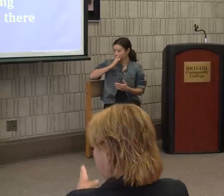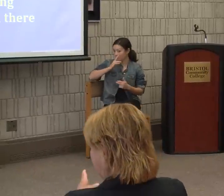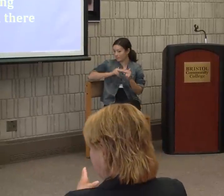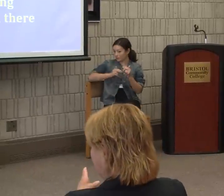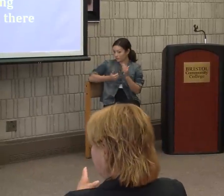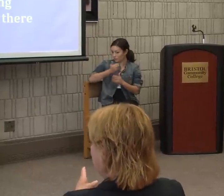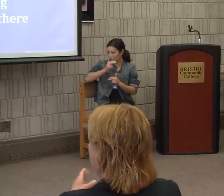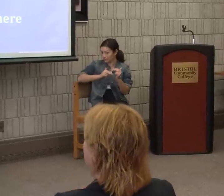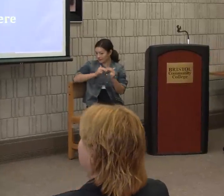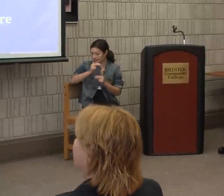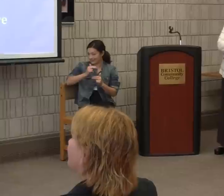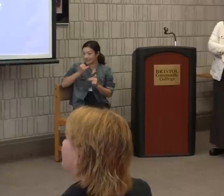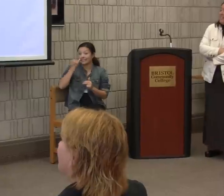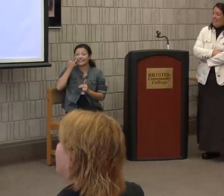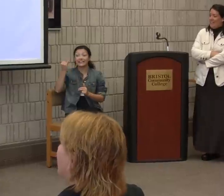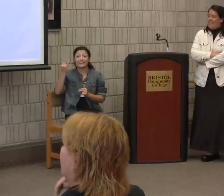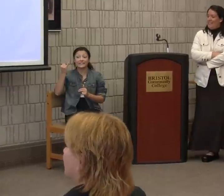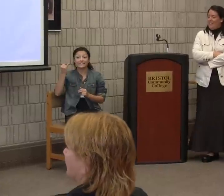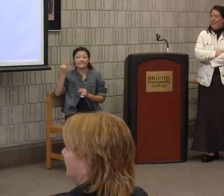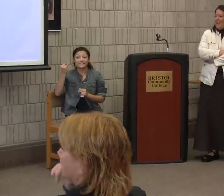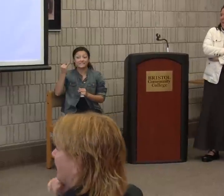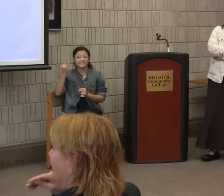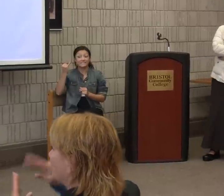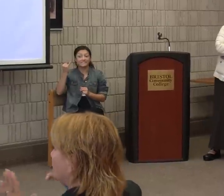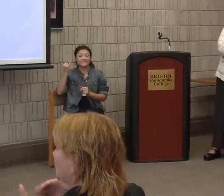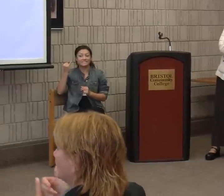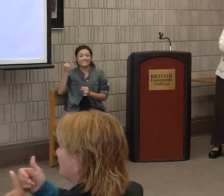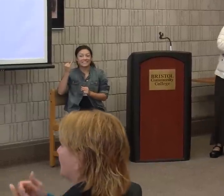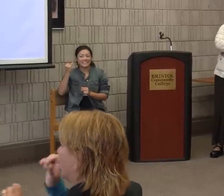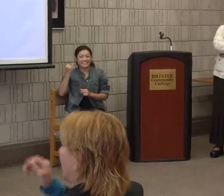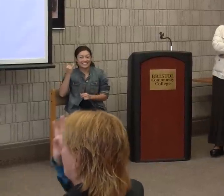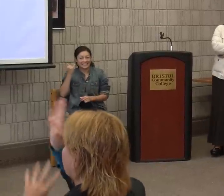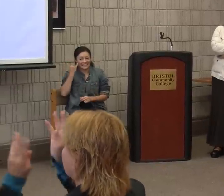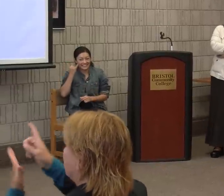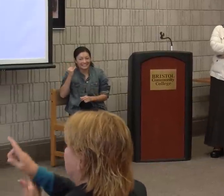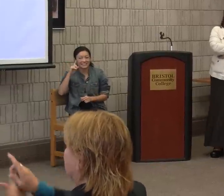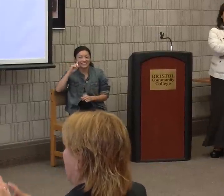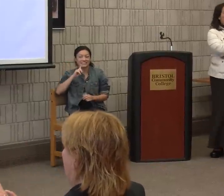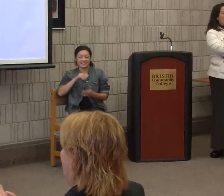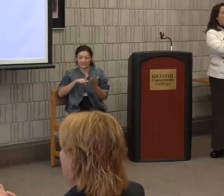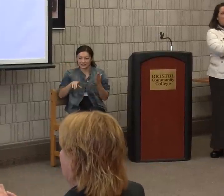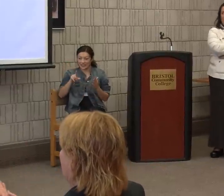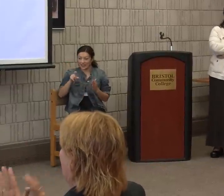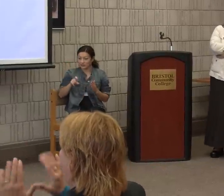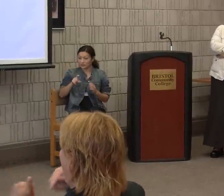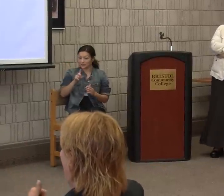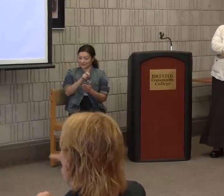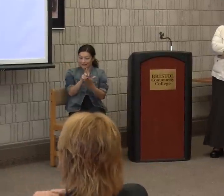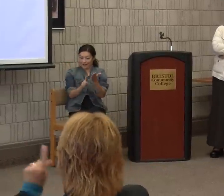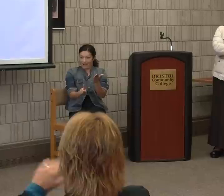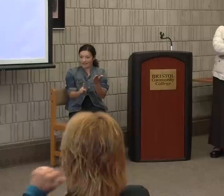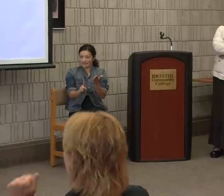students got to design it, how would it look different from the buildings we have on the campus now?